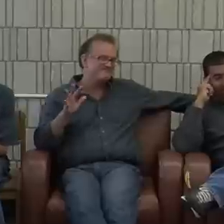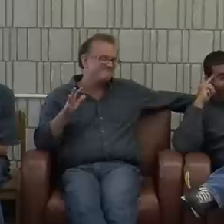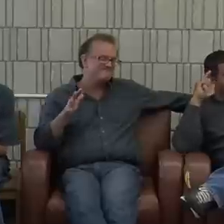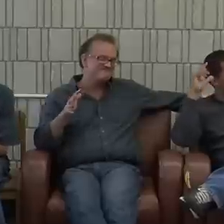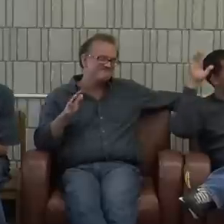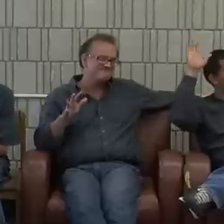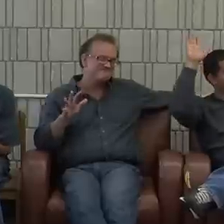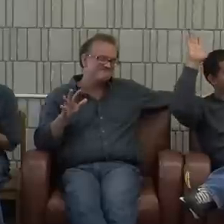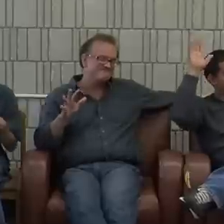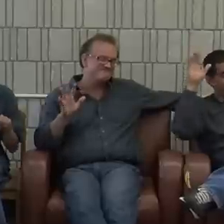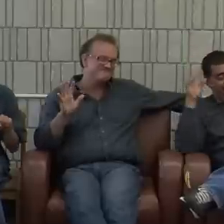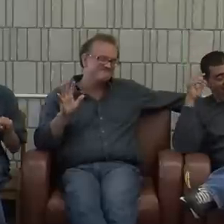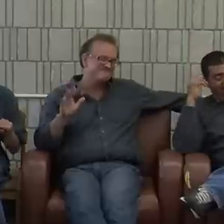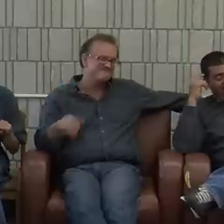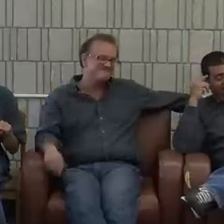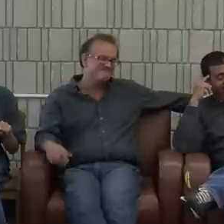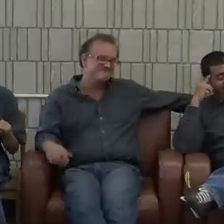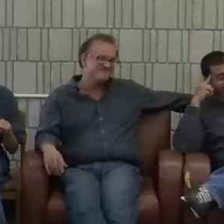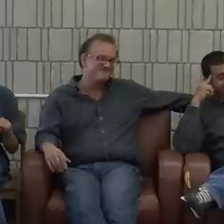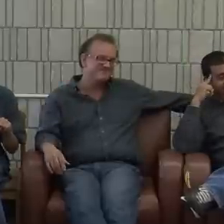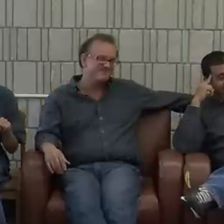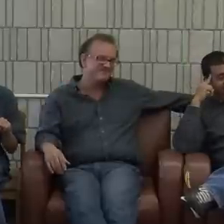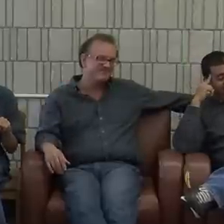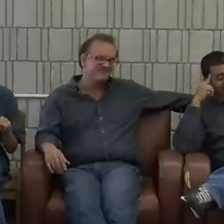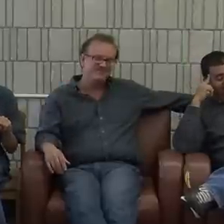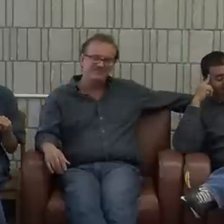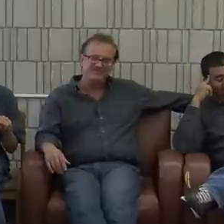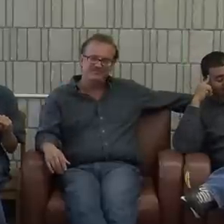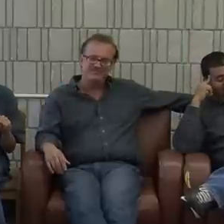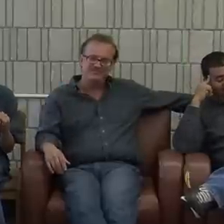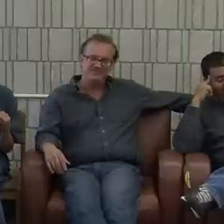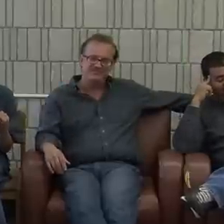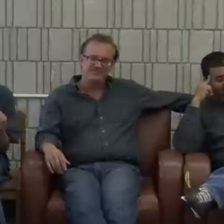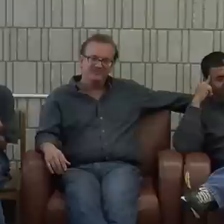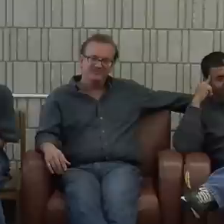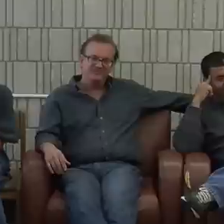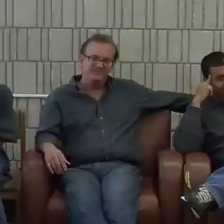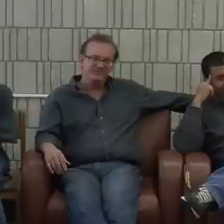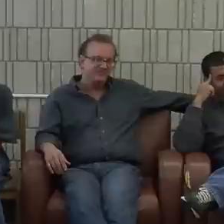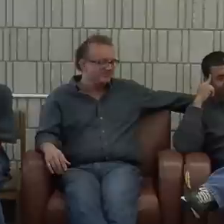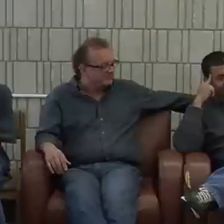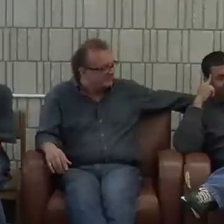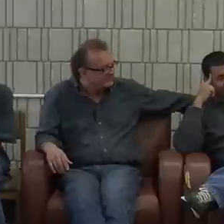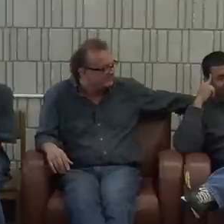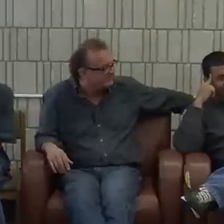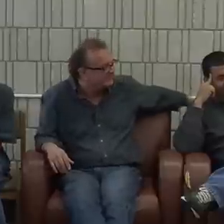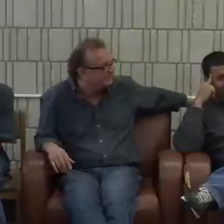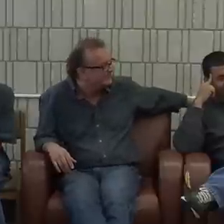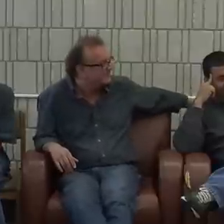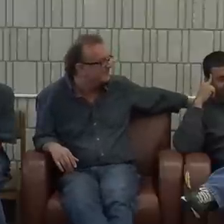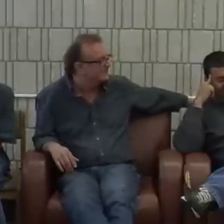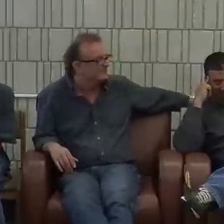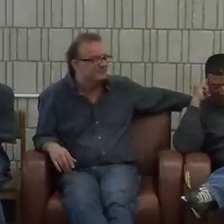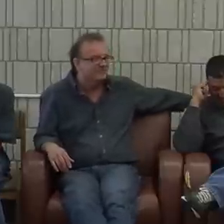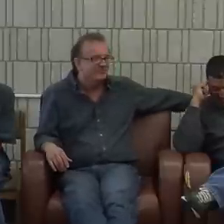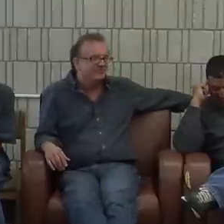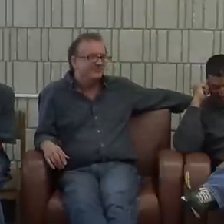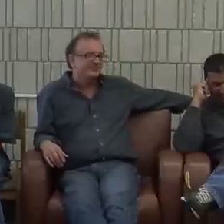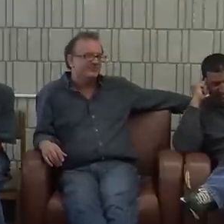Not really. I wish. So let's get those out of the way. Alright, so now a personal question you